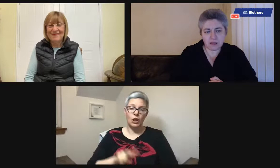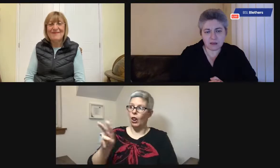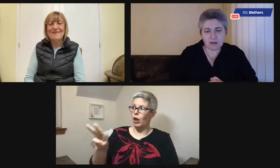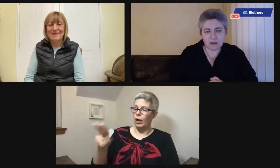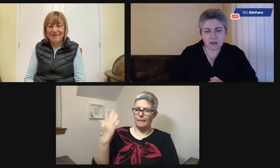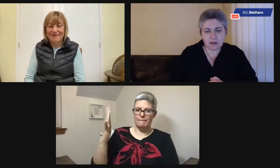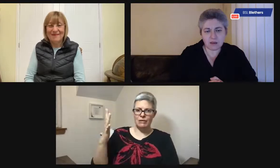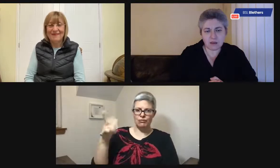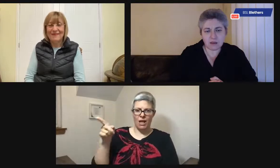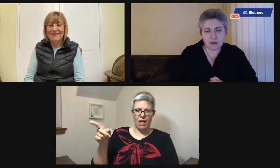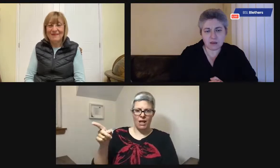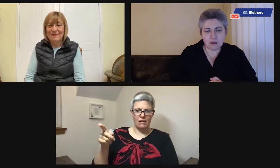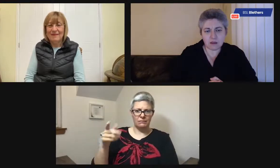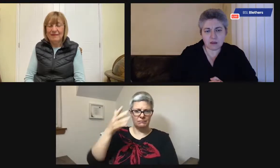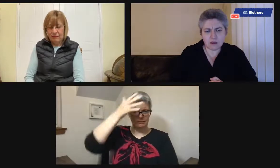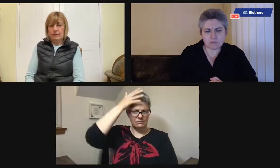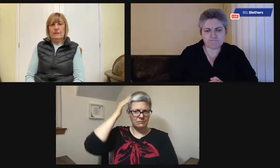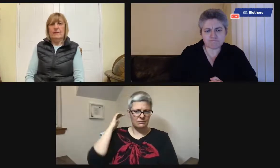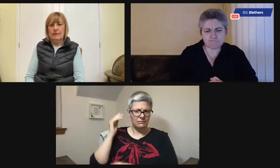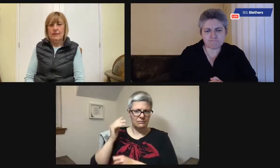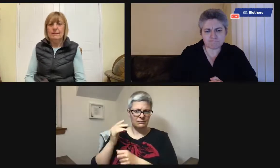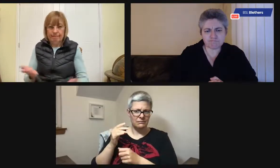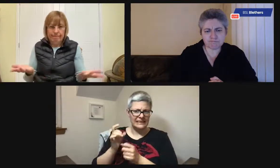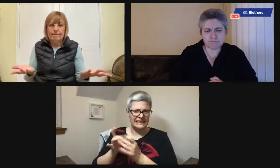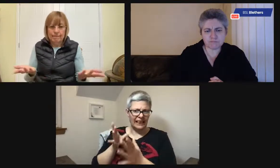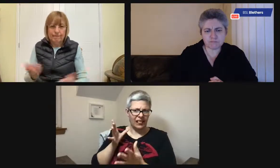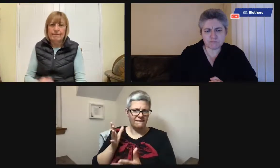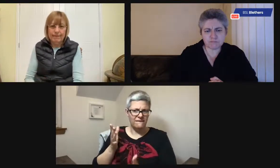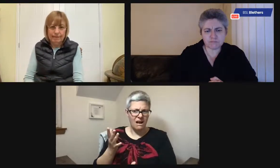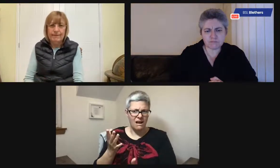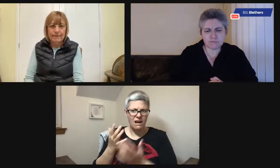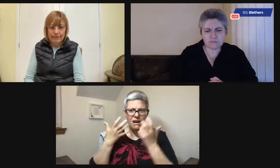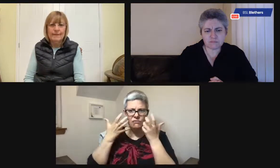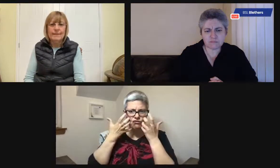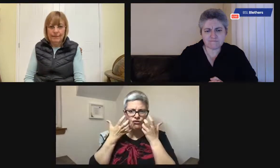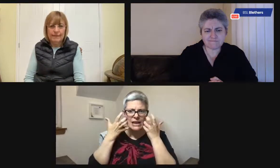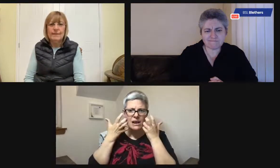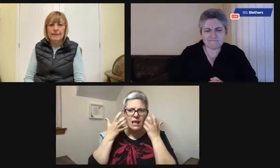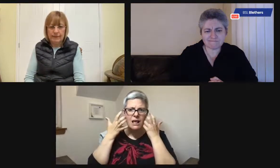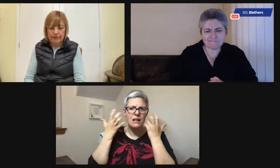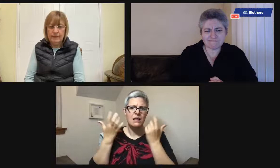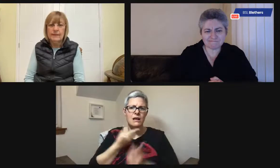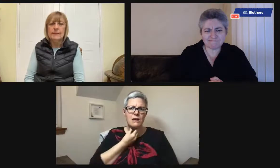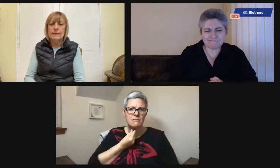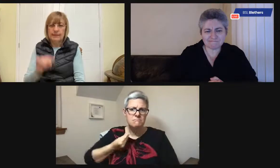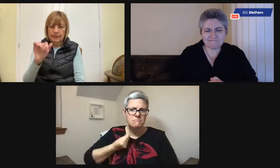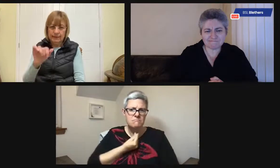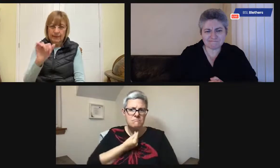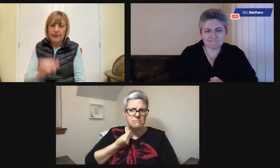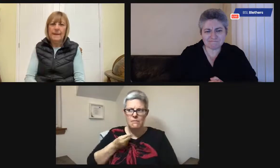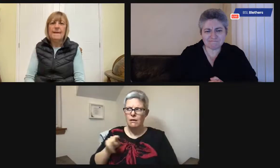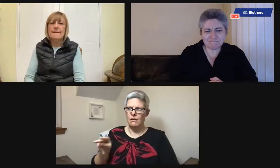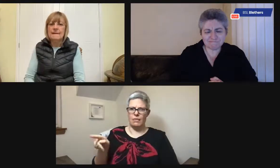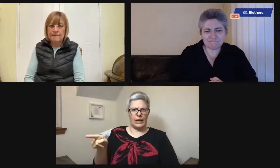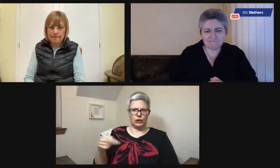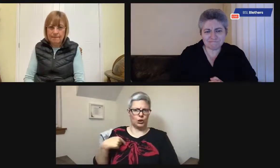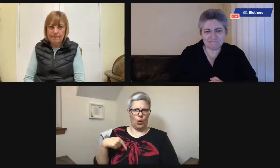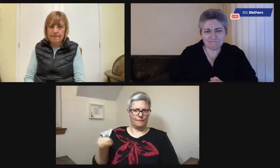So they might be thinking that they've got long, dark brown hair. And they look in the mirror and there's this silver-haired person there with wrinkles and a